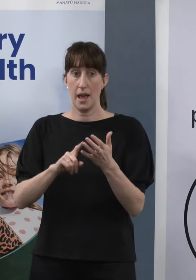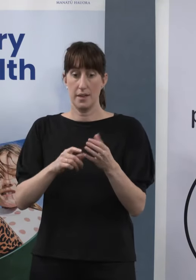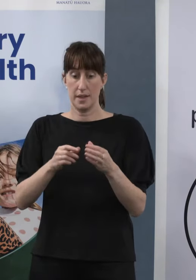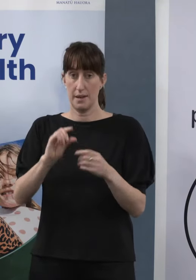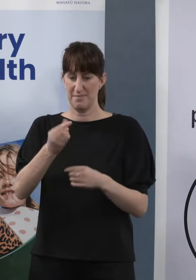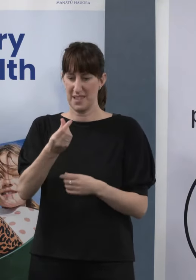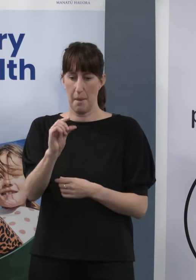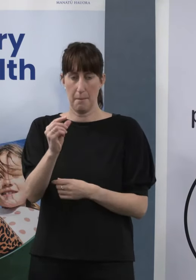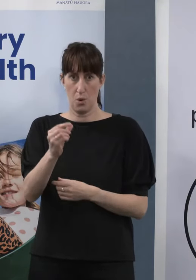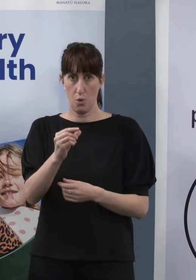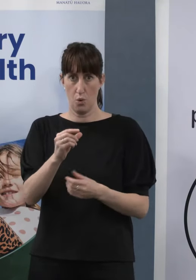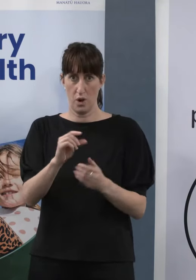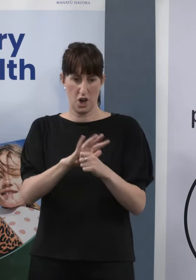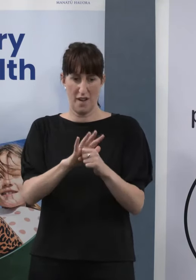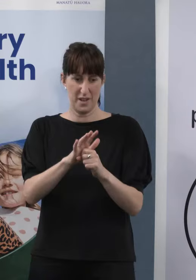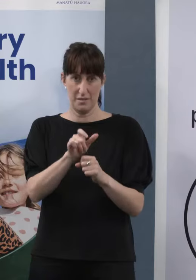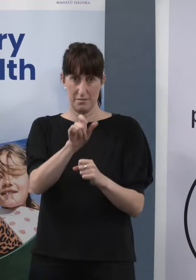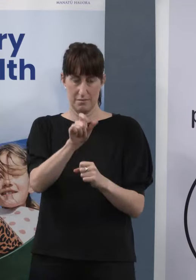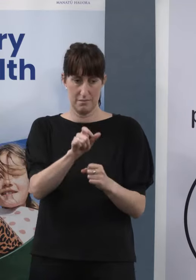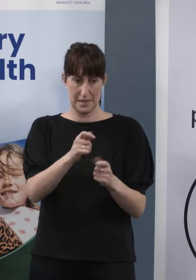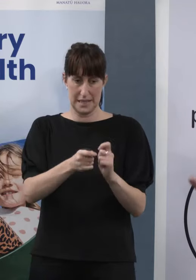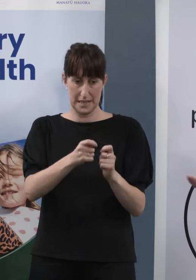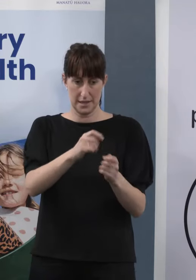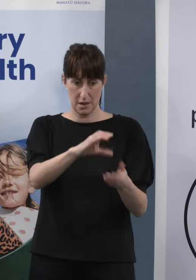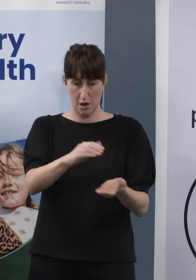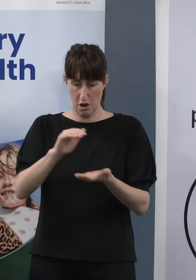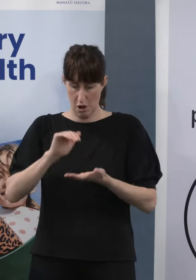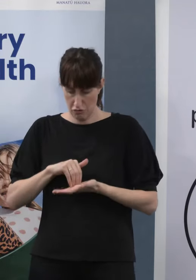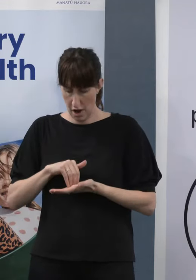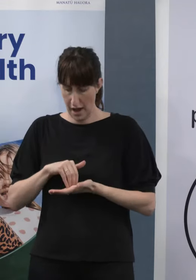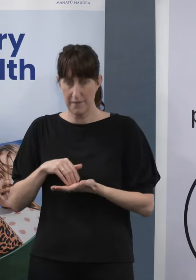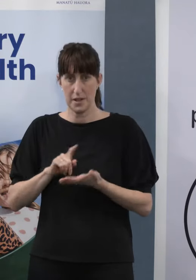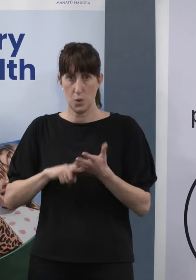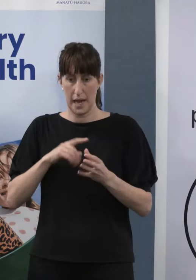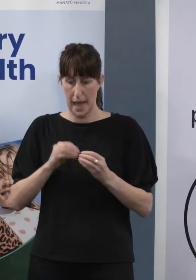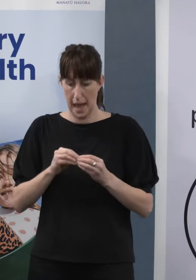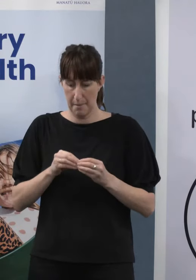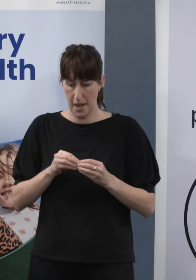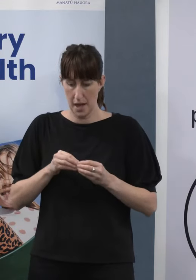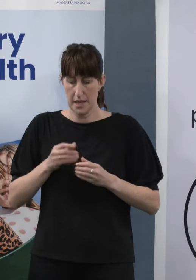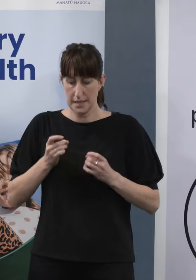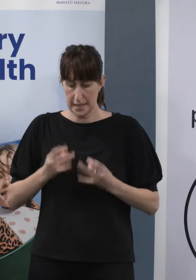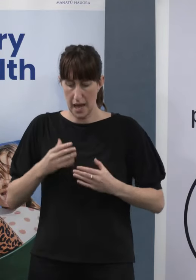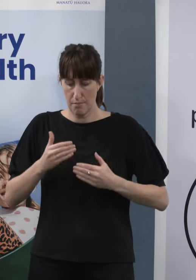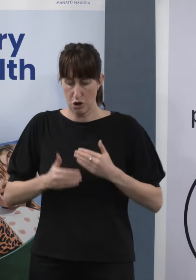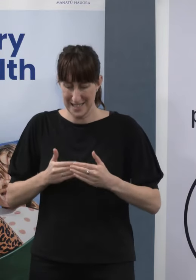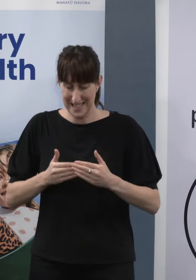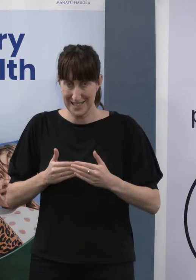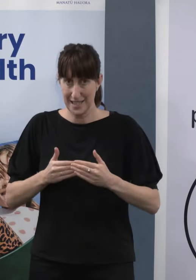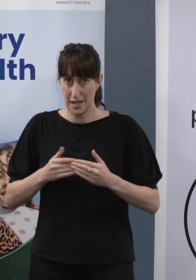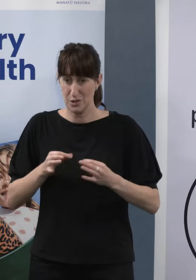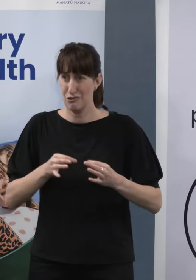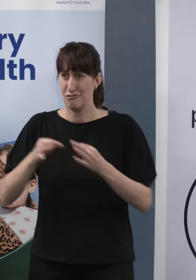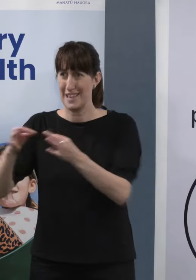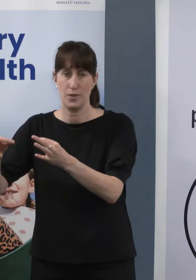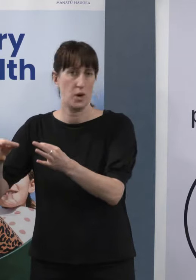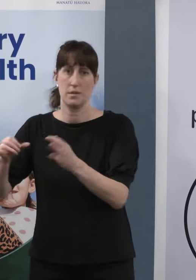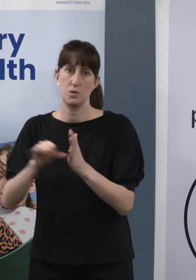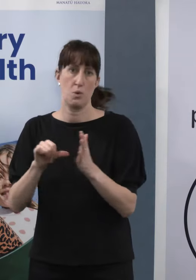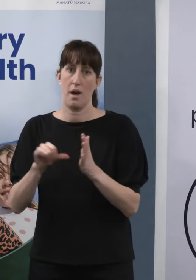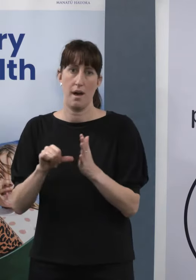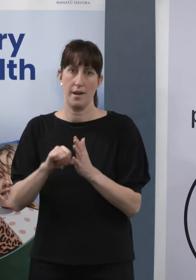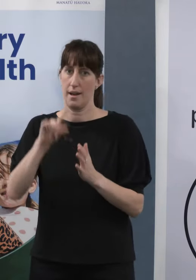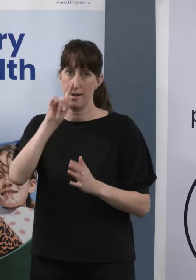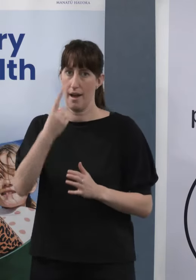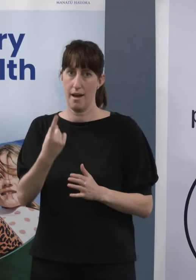system, it was virtually impossible then to move them to other parts of the country. So the backlog started in Auckland. They